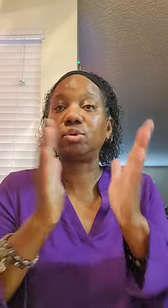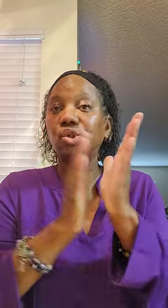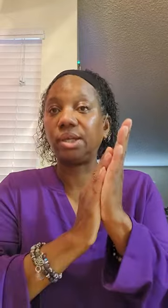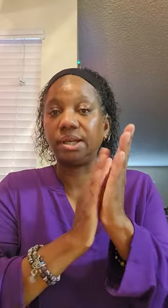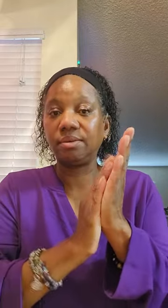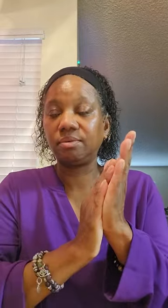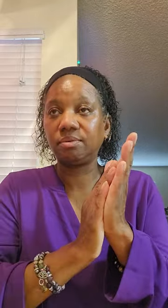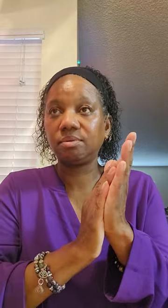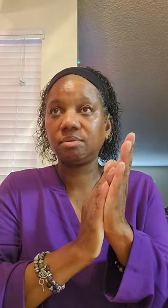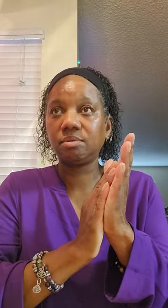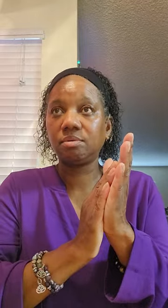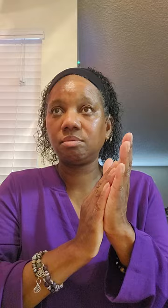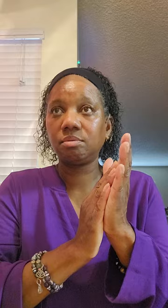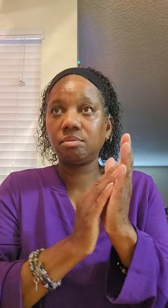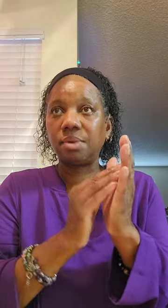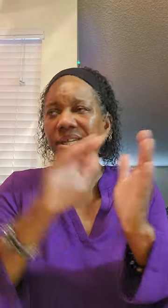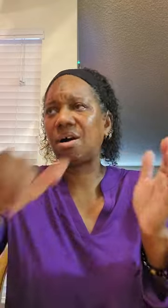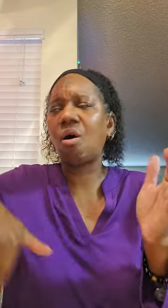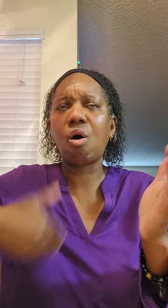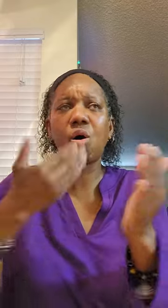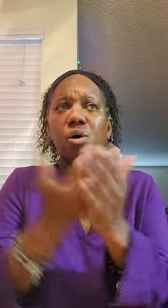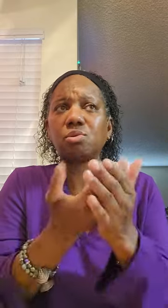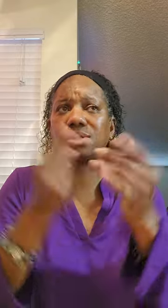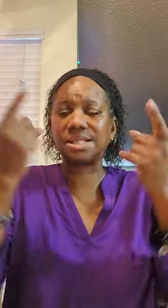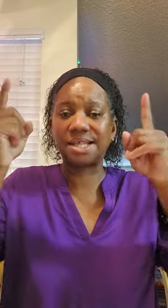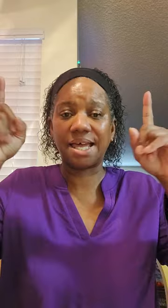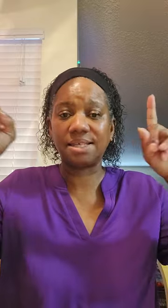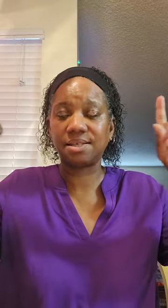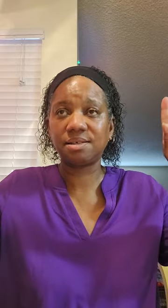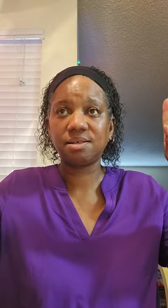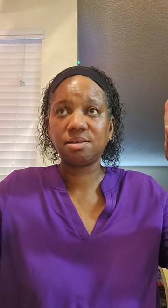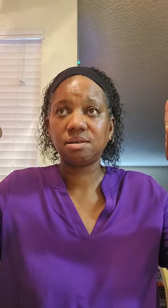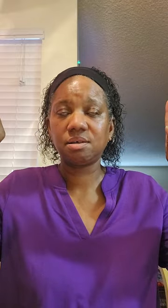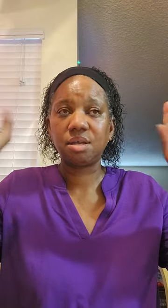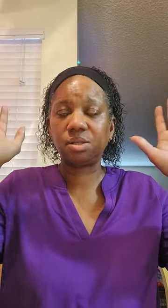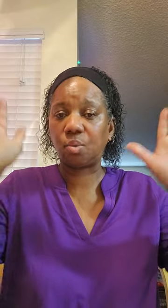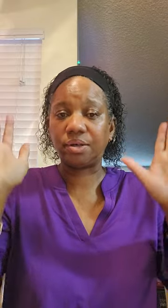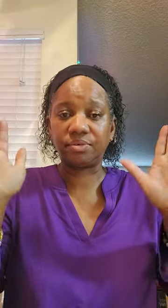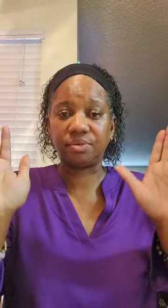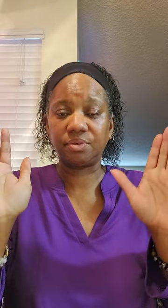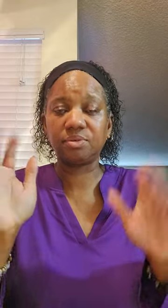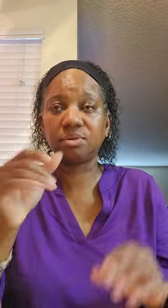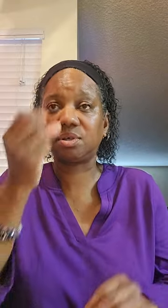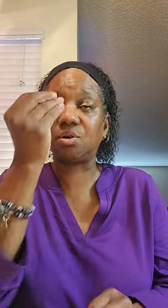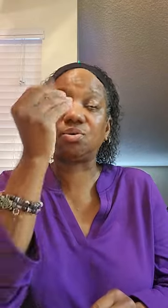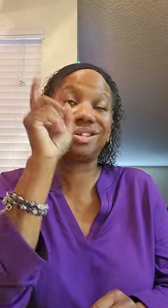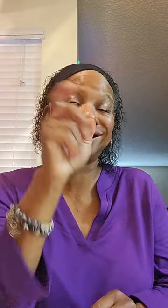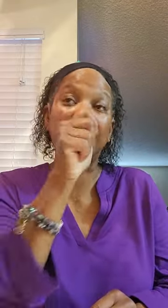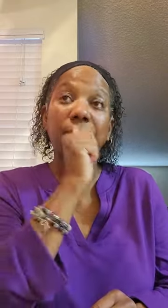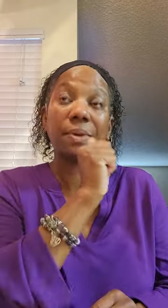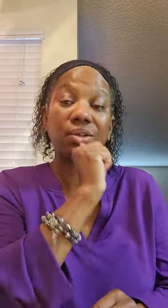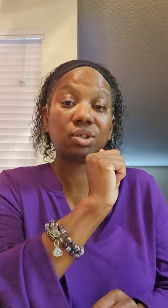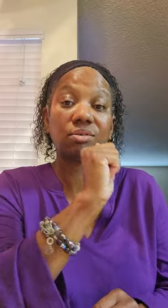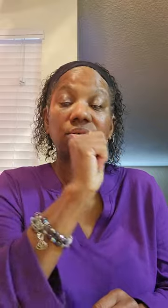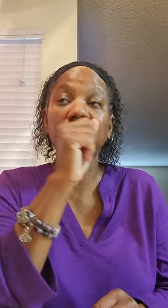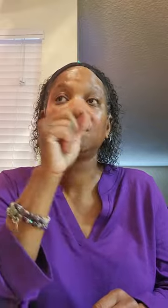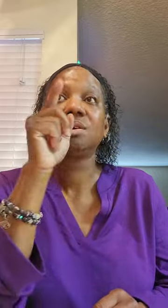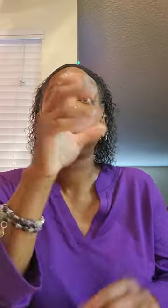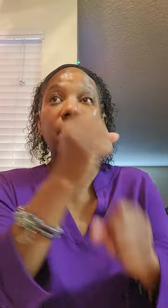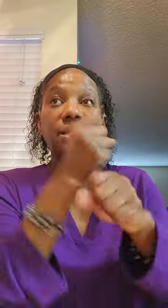achieve. Because all of the stats is wonderful. So you just got to be patient. You got to